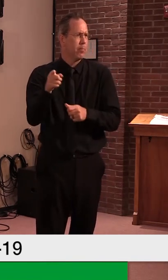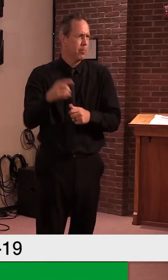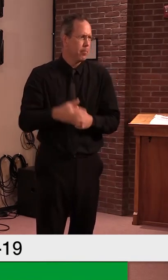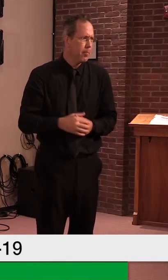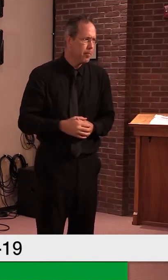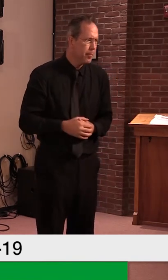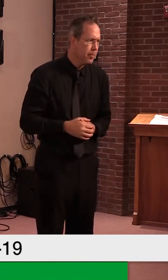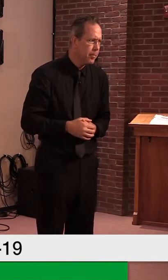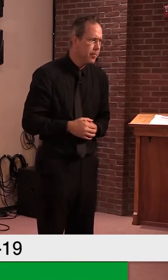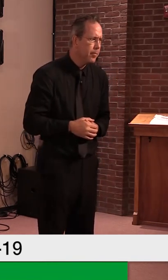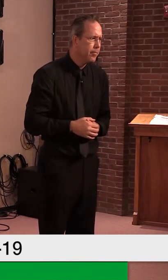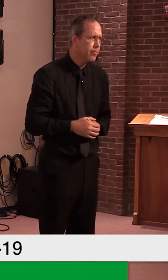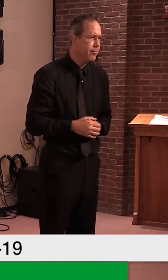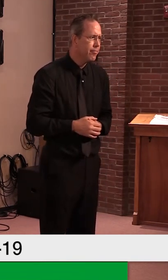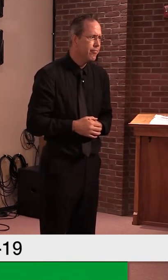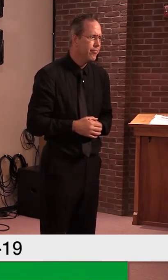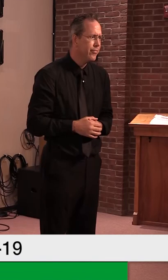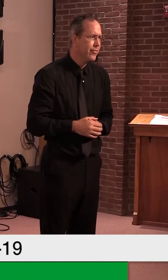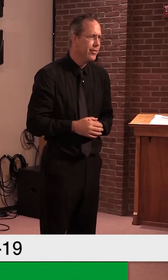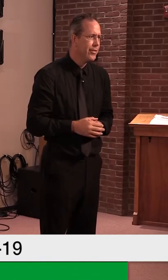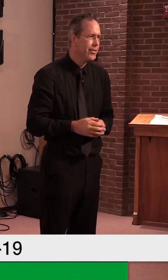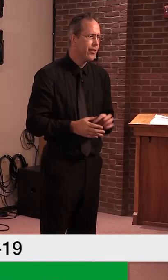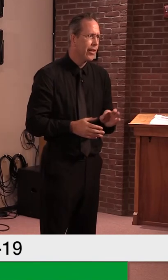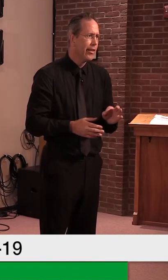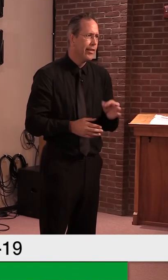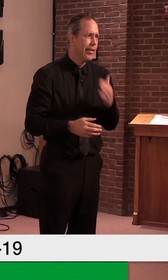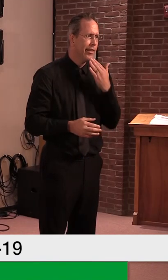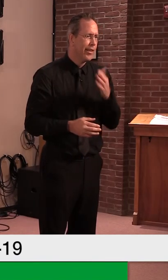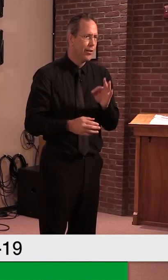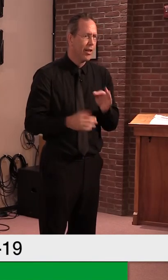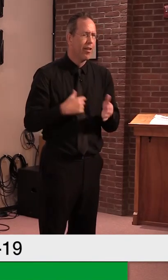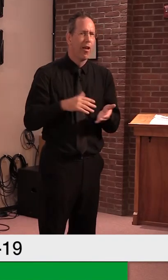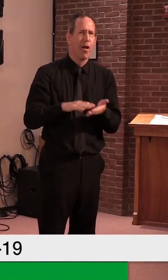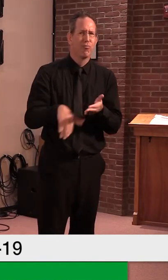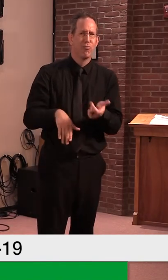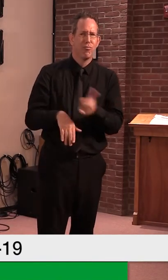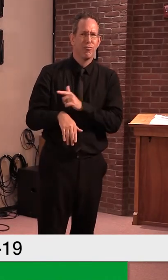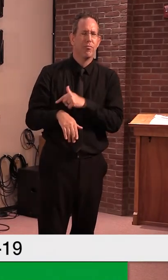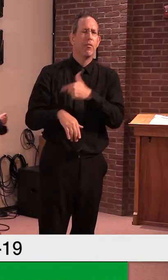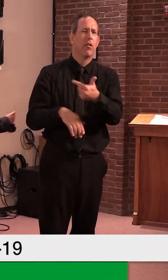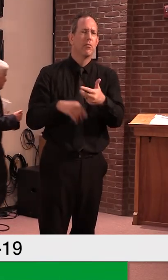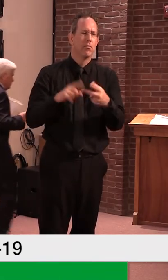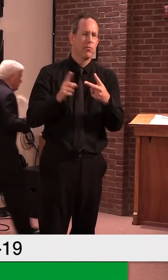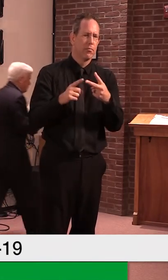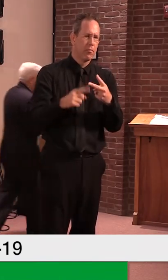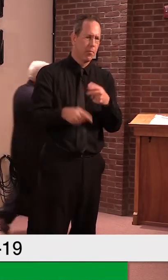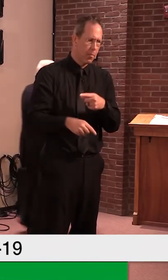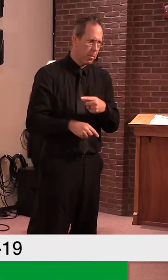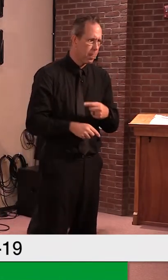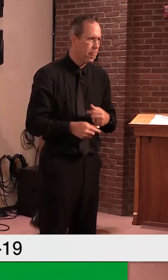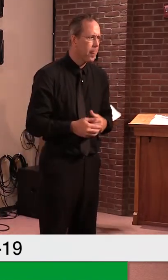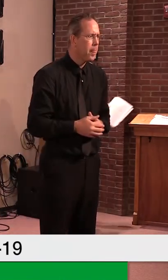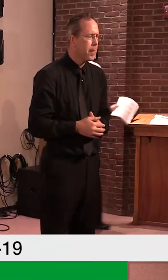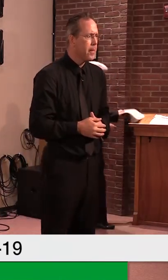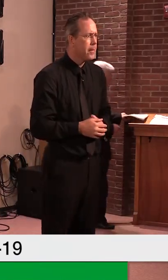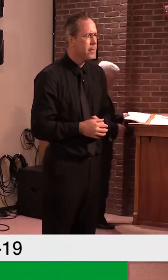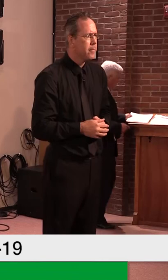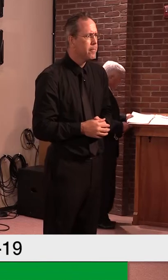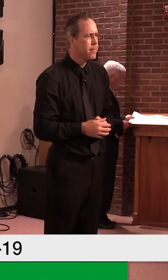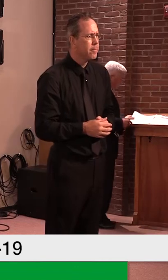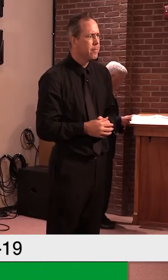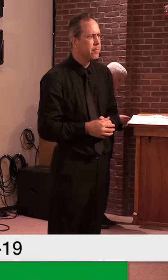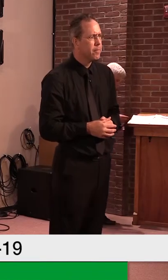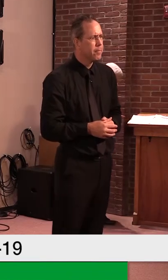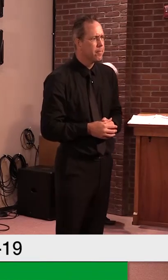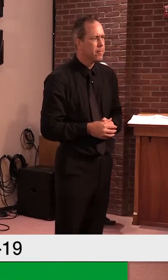you. They may have clear the problem in another. Yeah. Uh, secretary French, um, I got